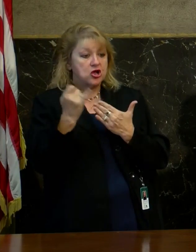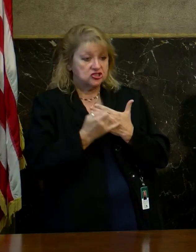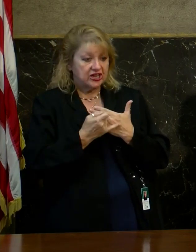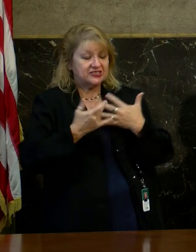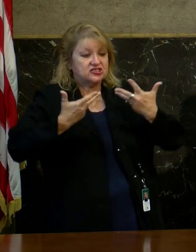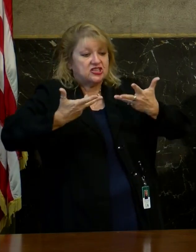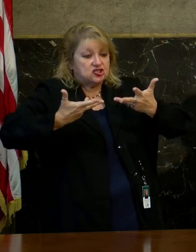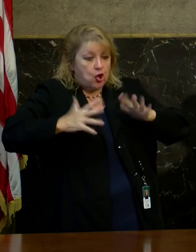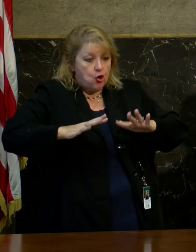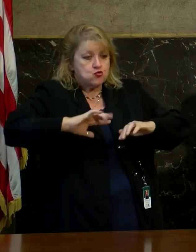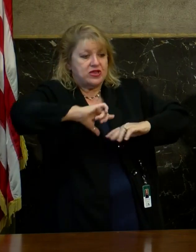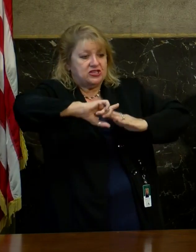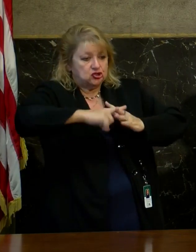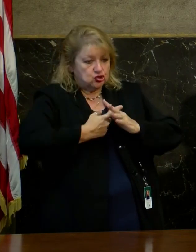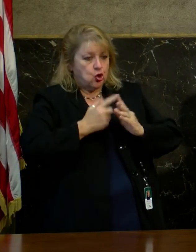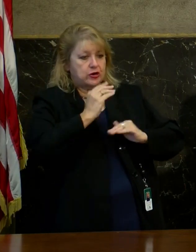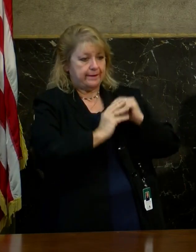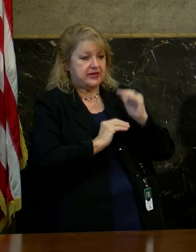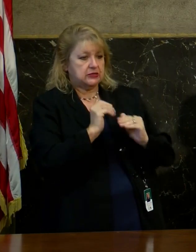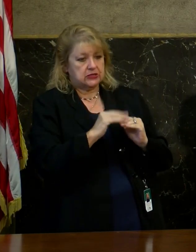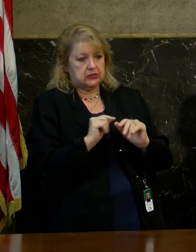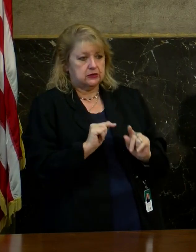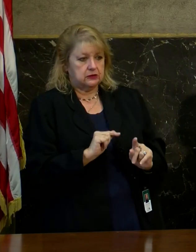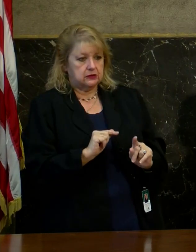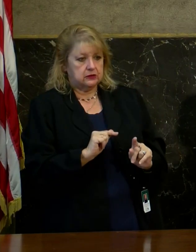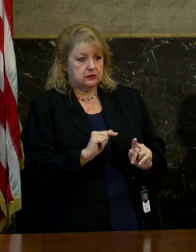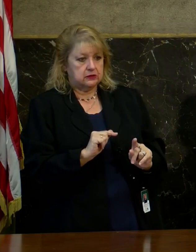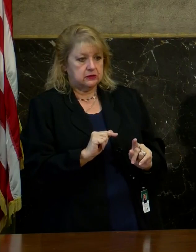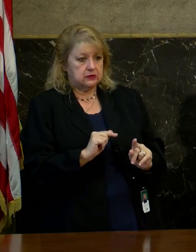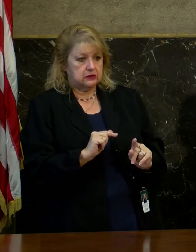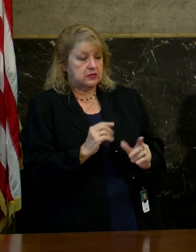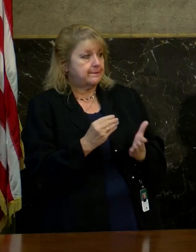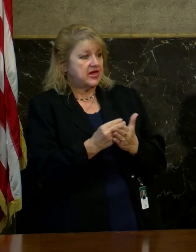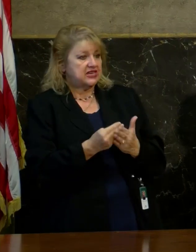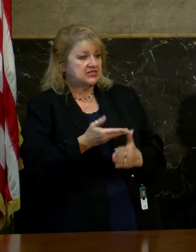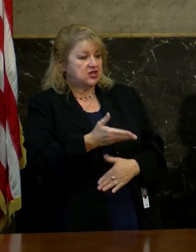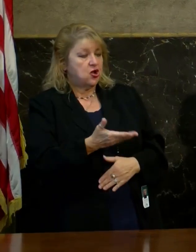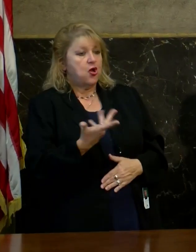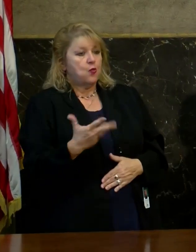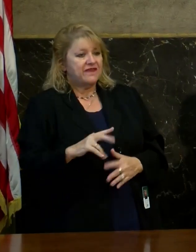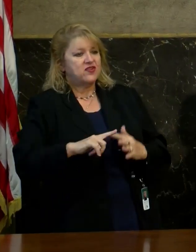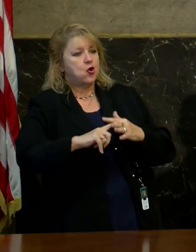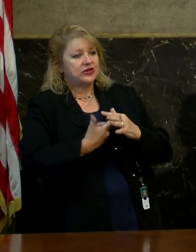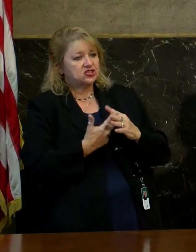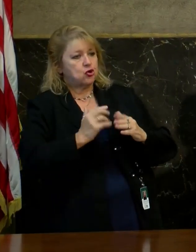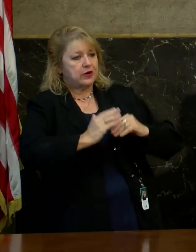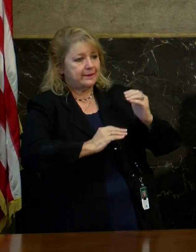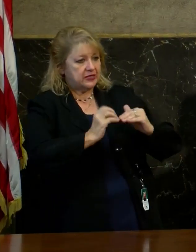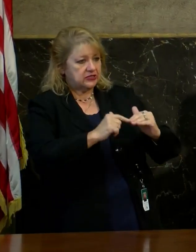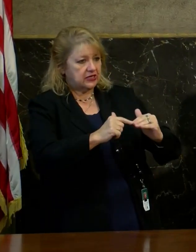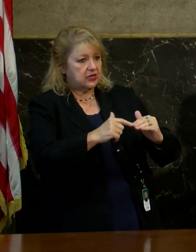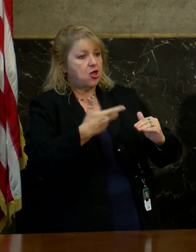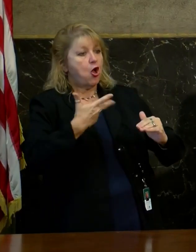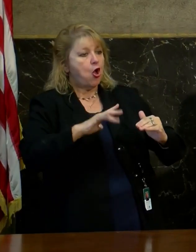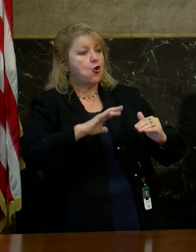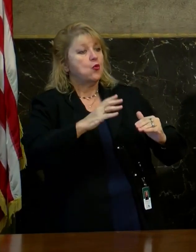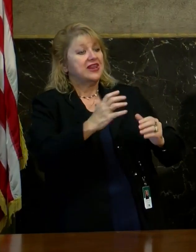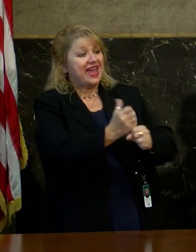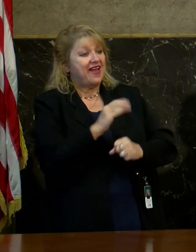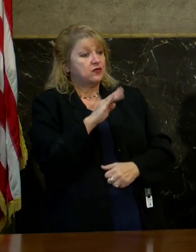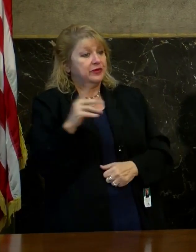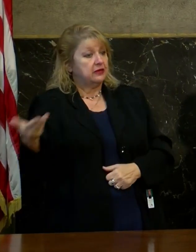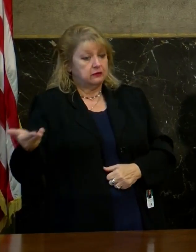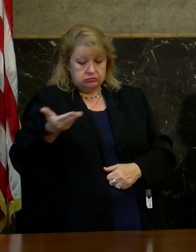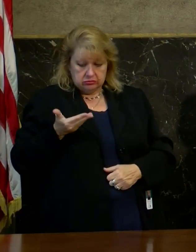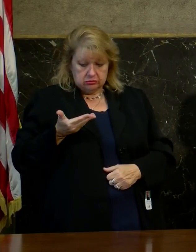already under construction and it's necessary to pay bills that have already been incurred and to complete projects that